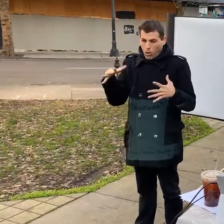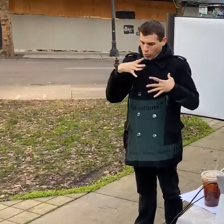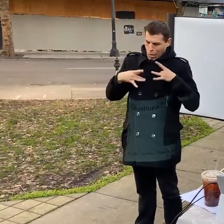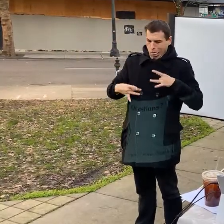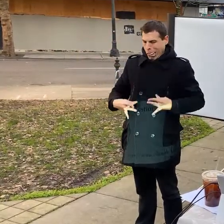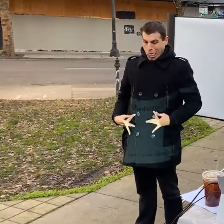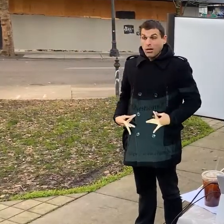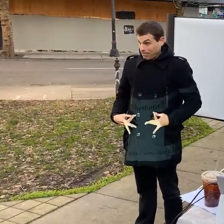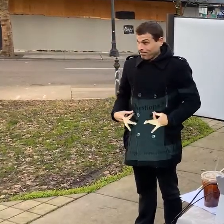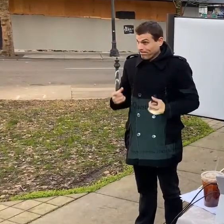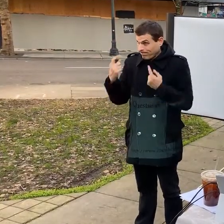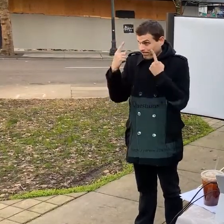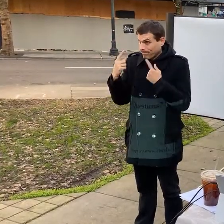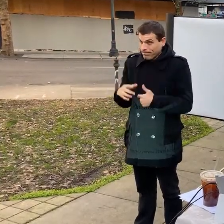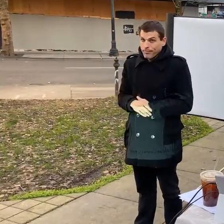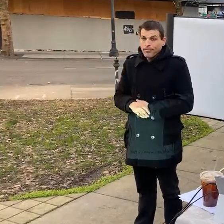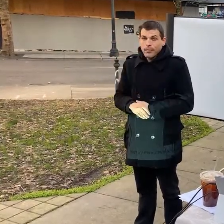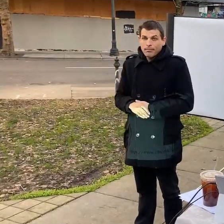across